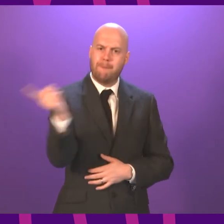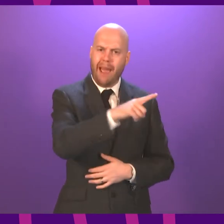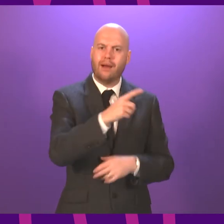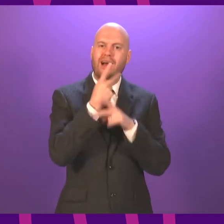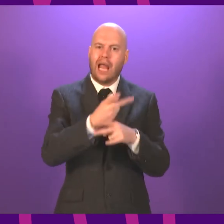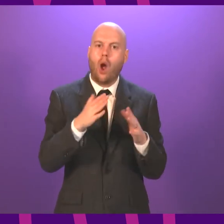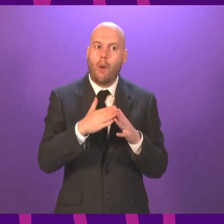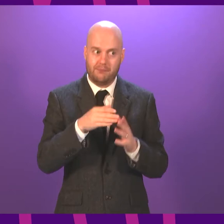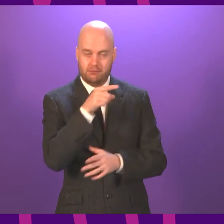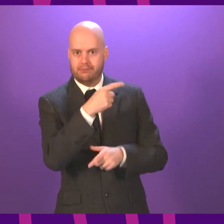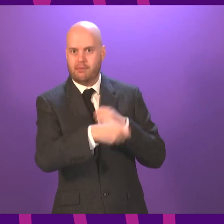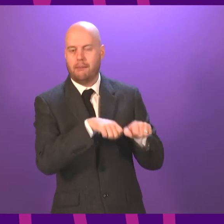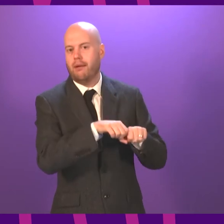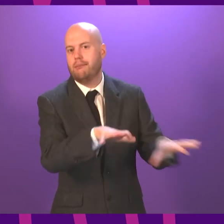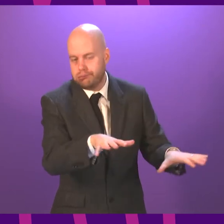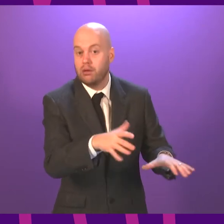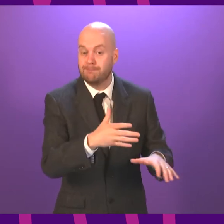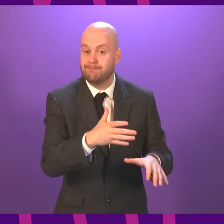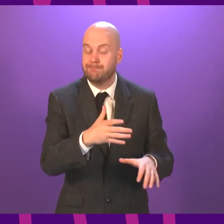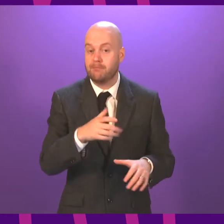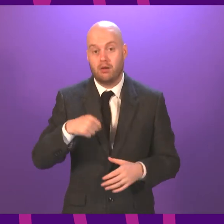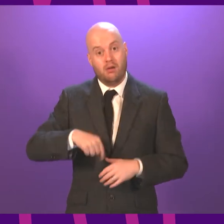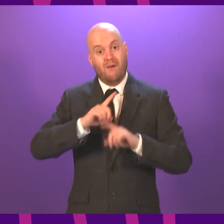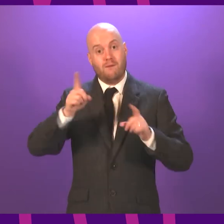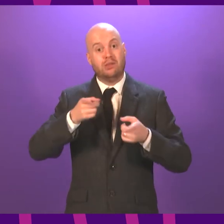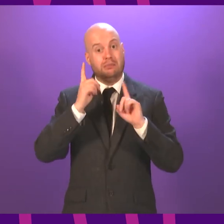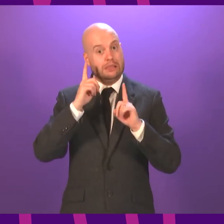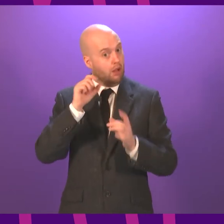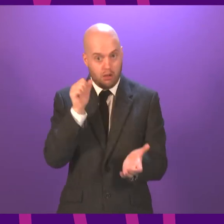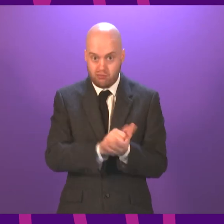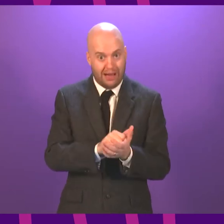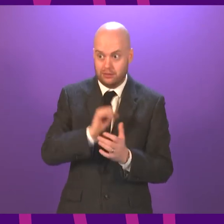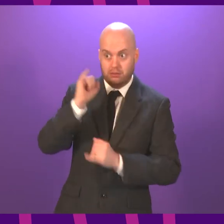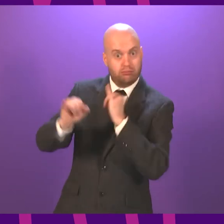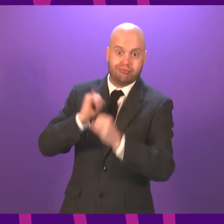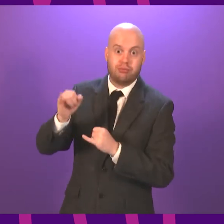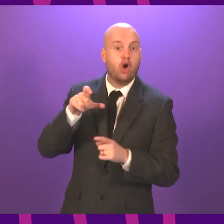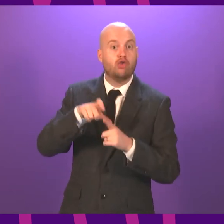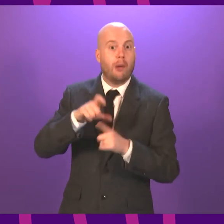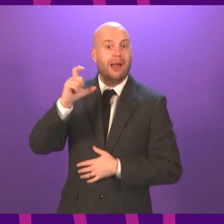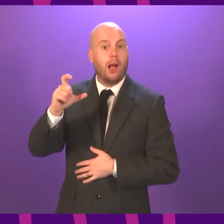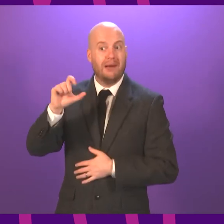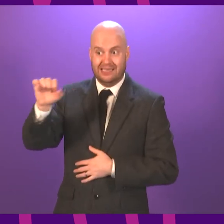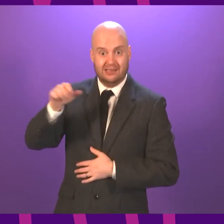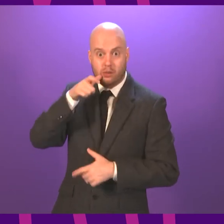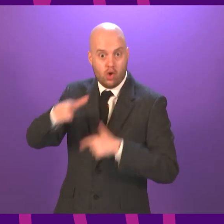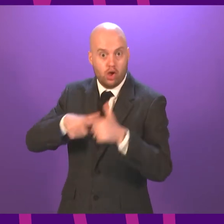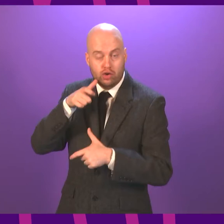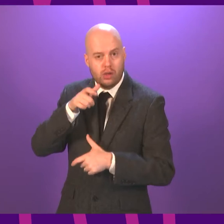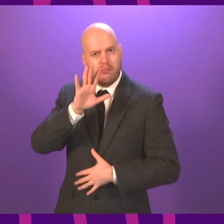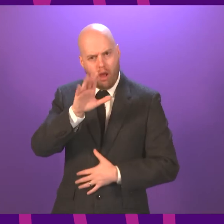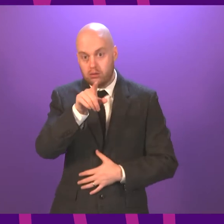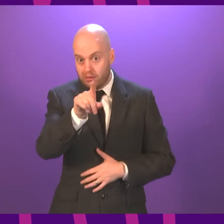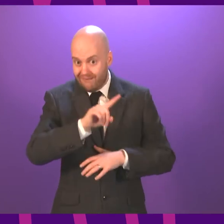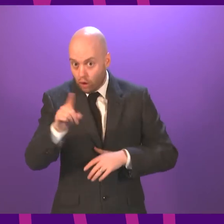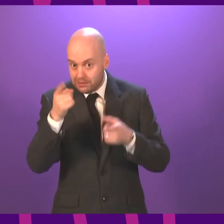critical of the chaos that Dominic Cummings described. But does she accept that many of the same decisions were made in Scotland